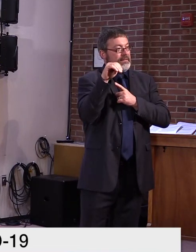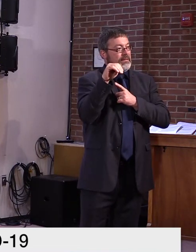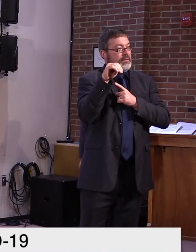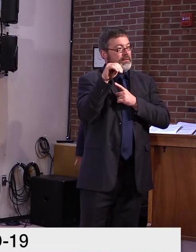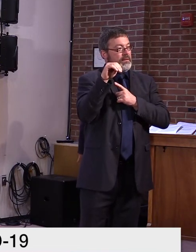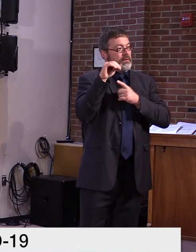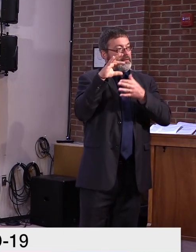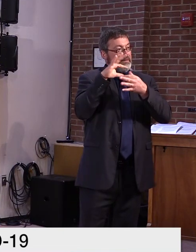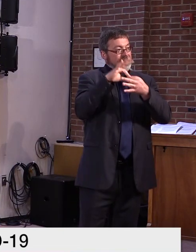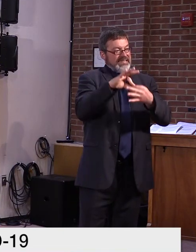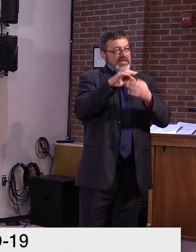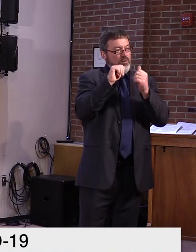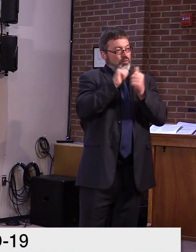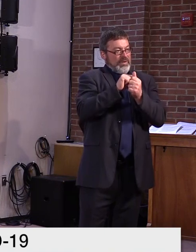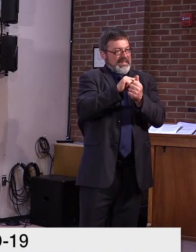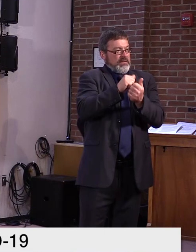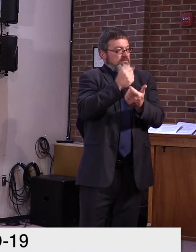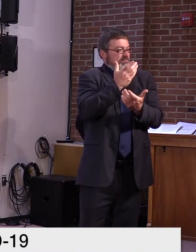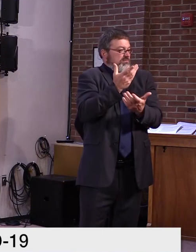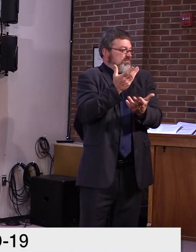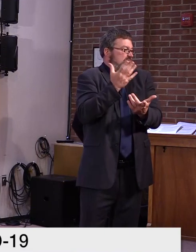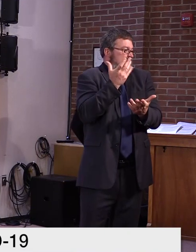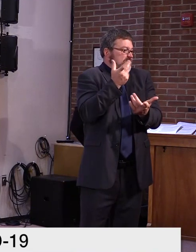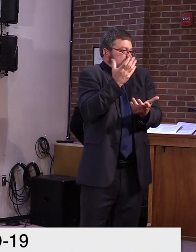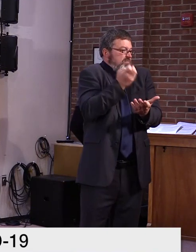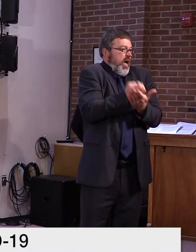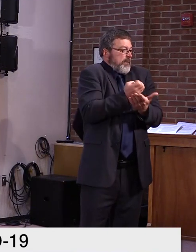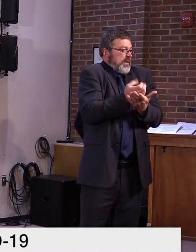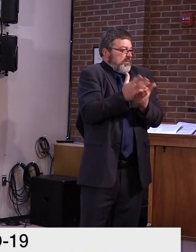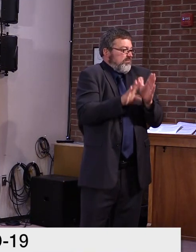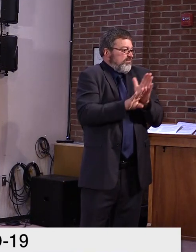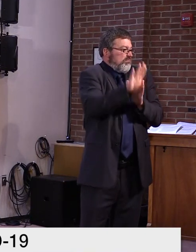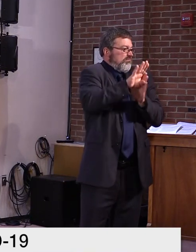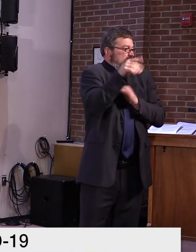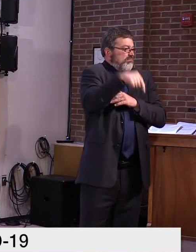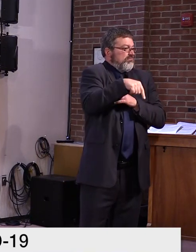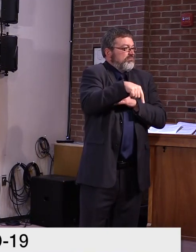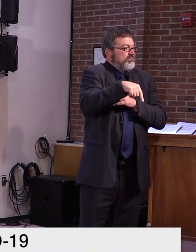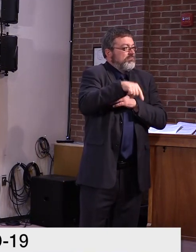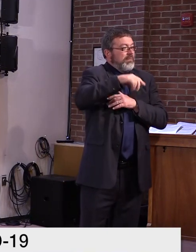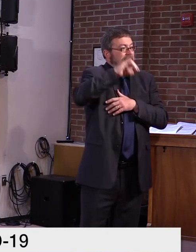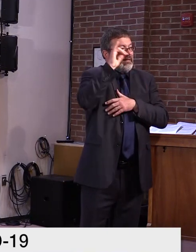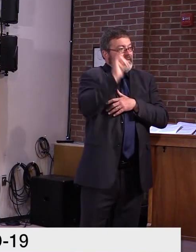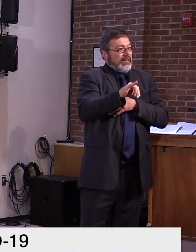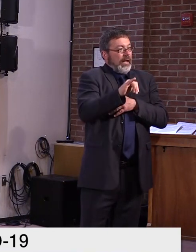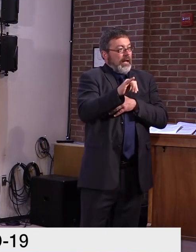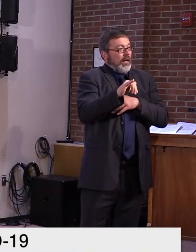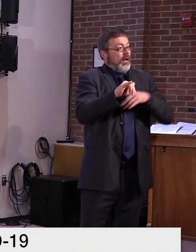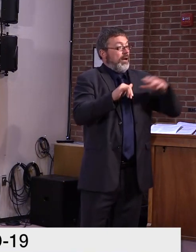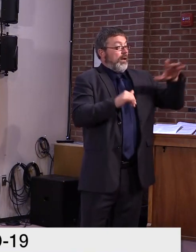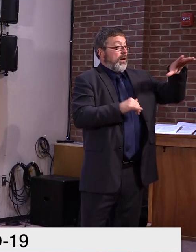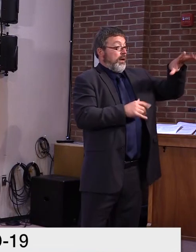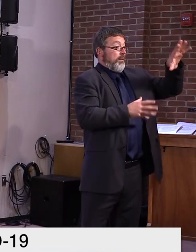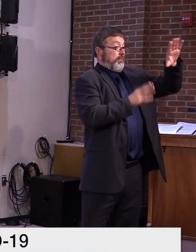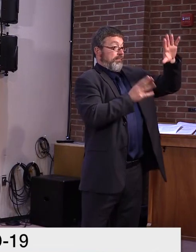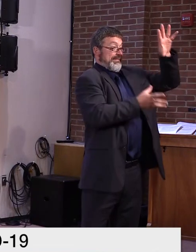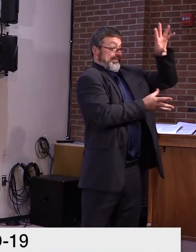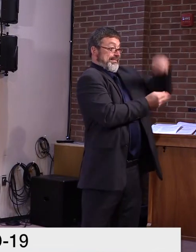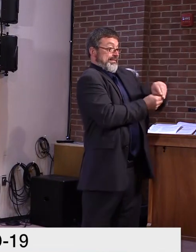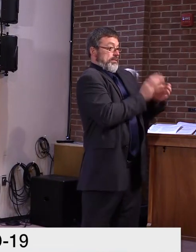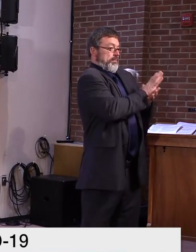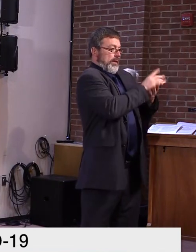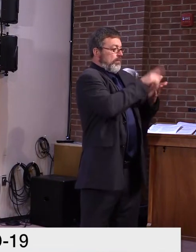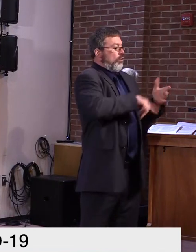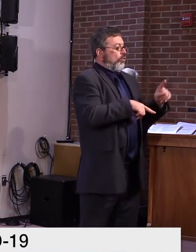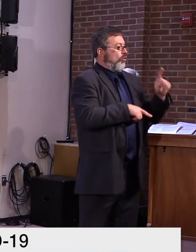in the bill is about a hundred thousand, um, a hundred million of that. So, you know, we